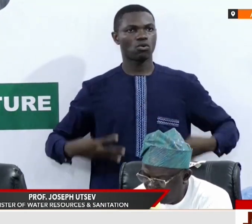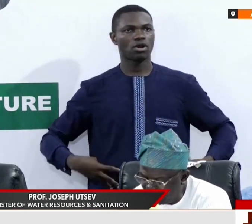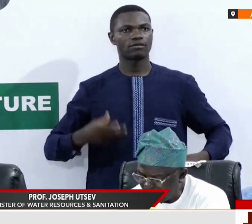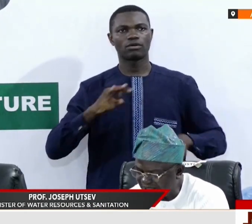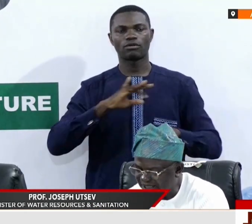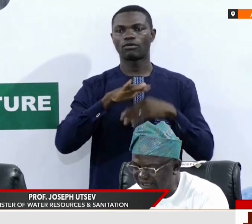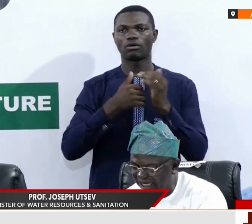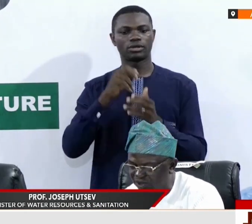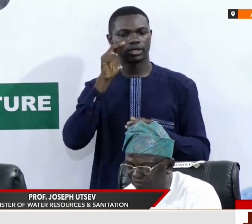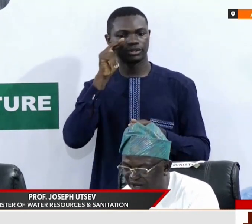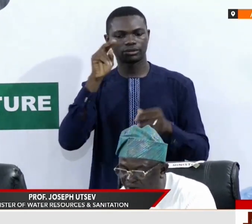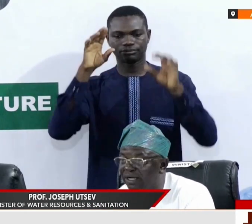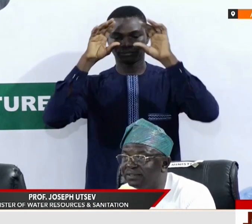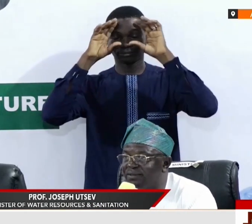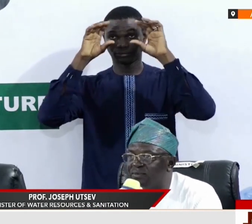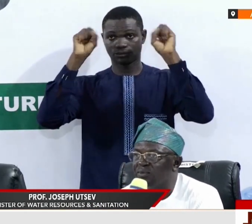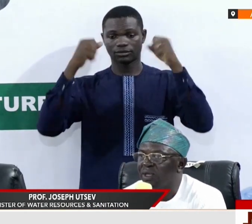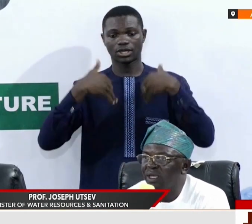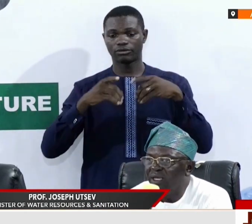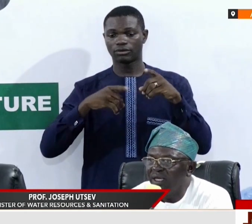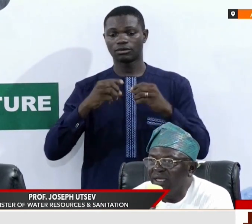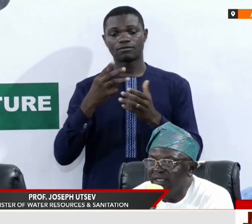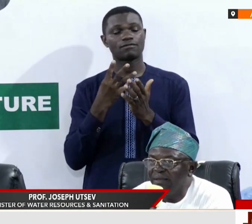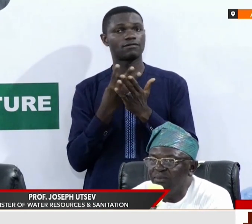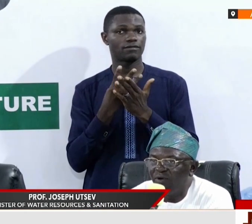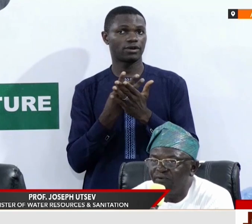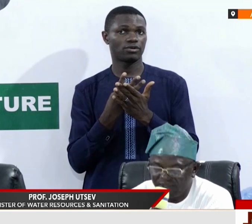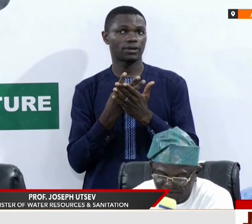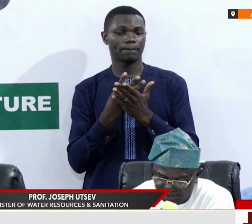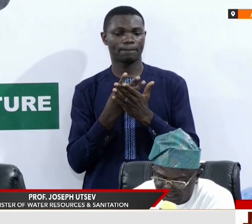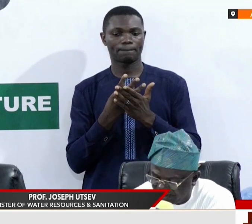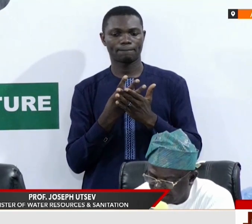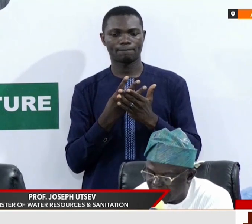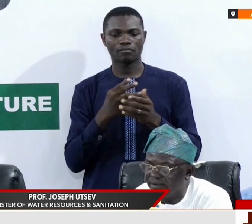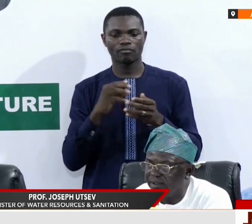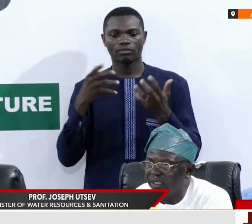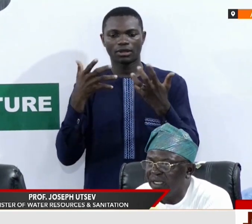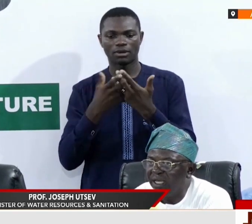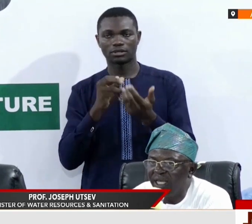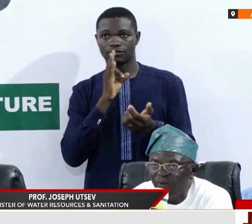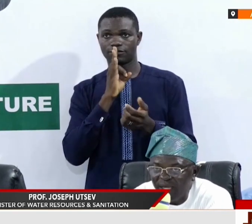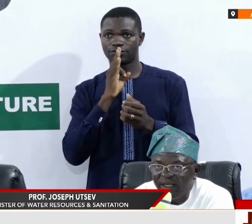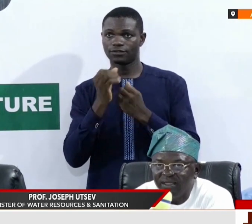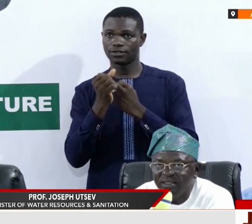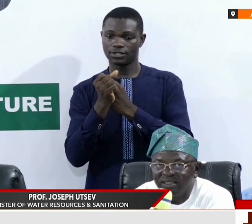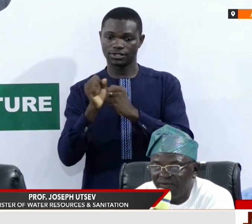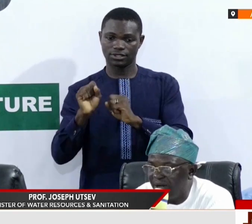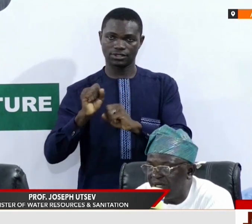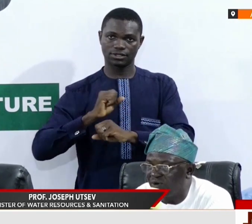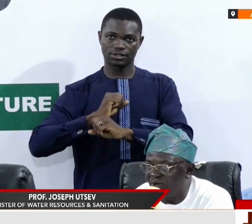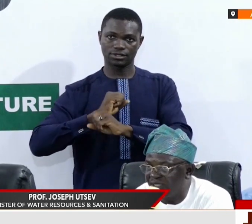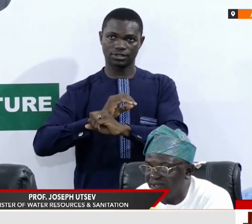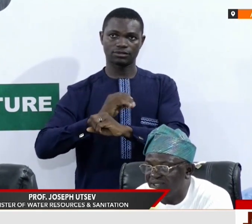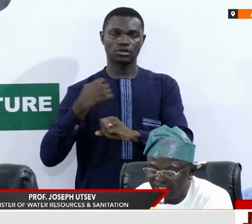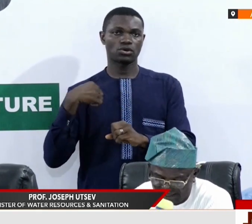Mr. President has done very well in terms of full security. We, the Federal